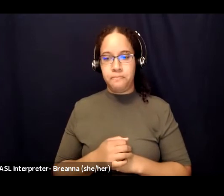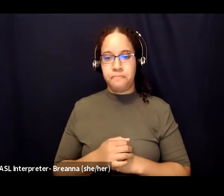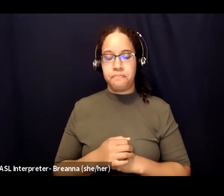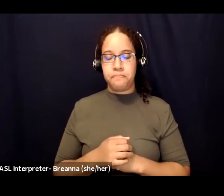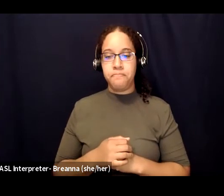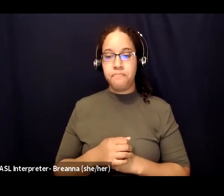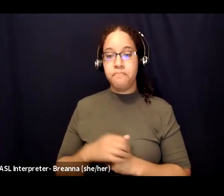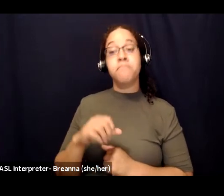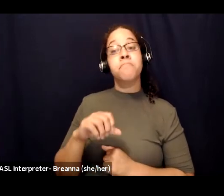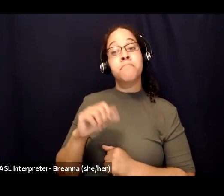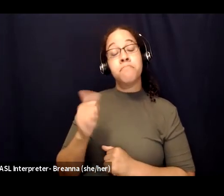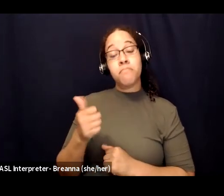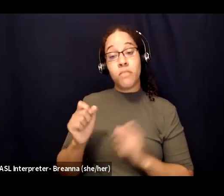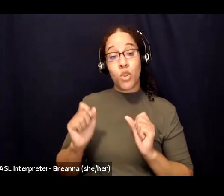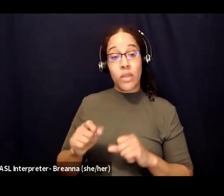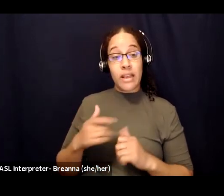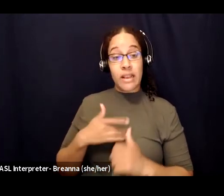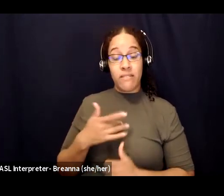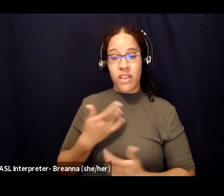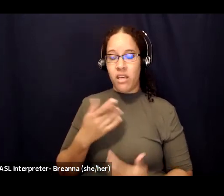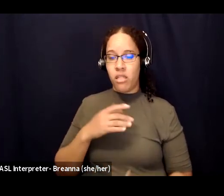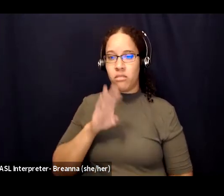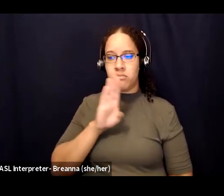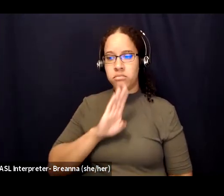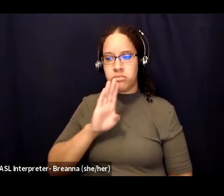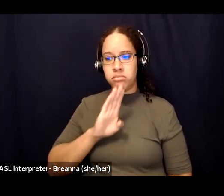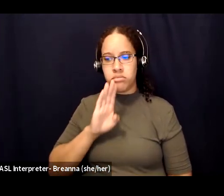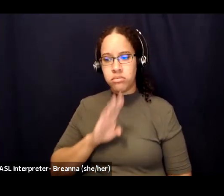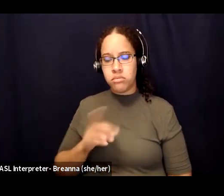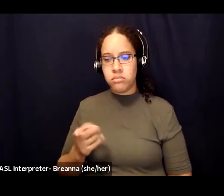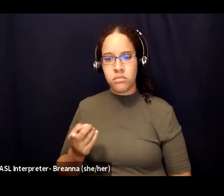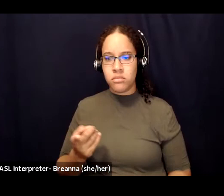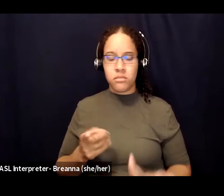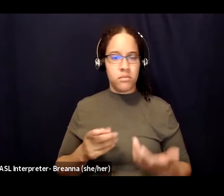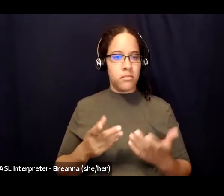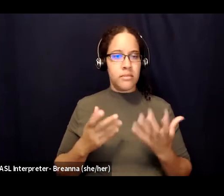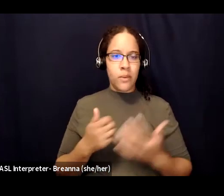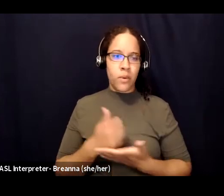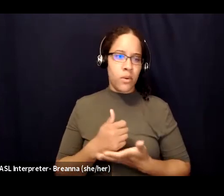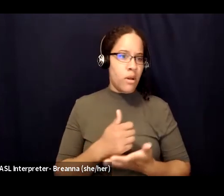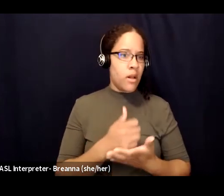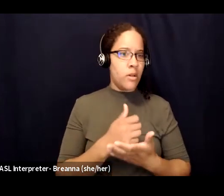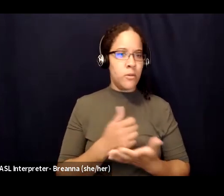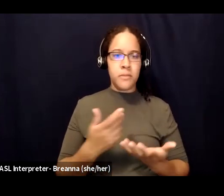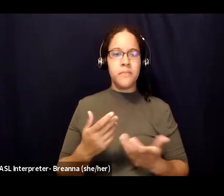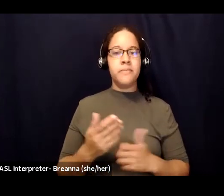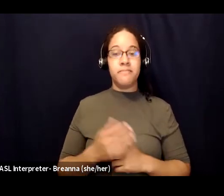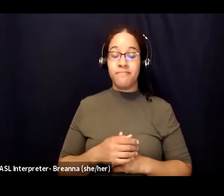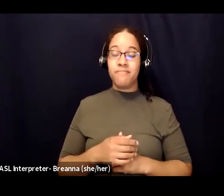again while it might be helpful and okay to want to help being overly protective of someone who's experienced um trauma